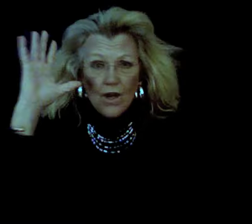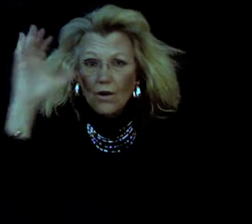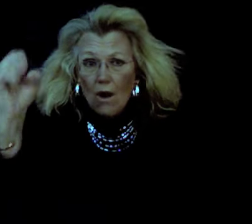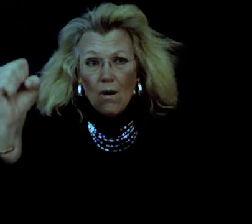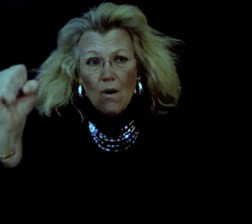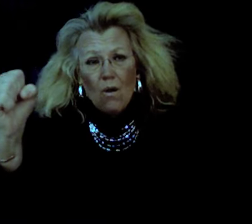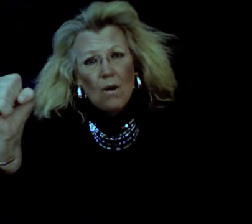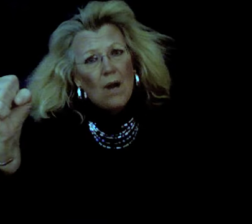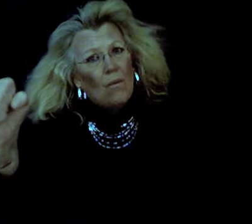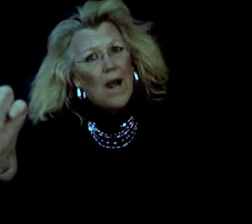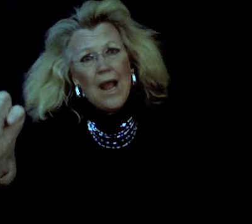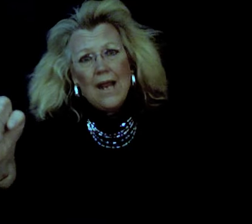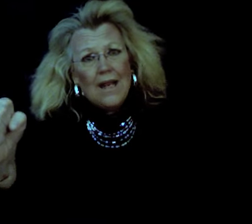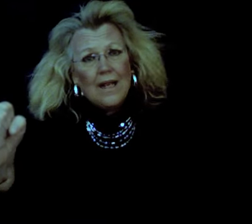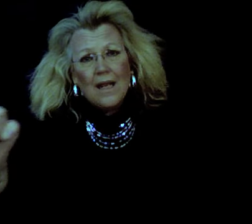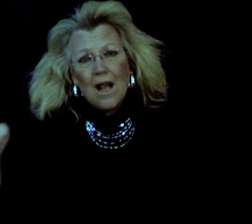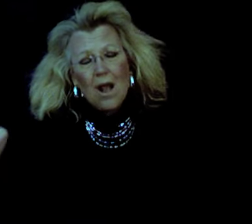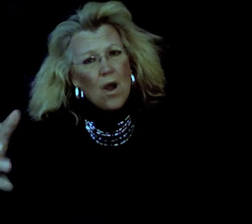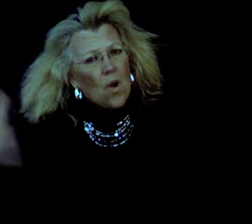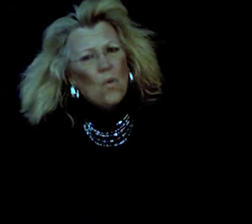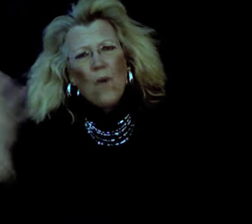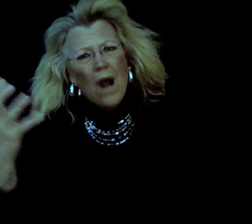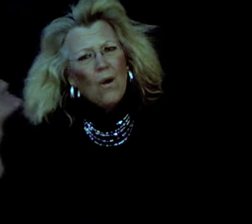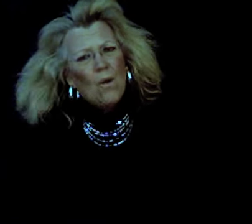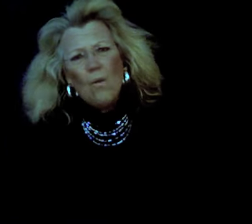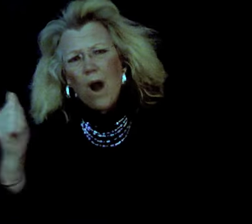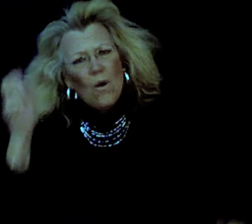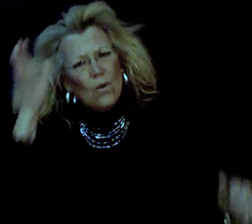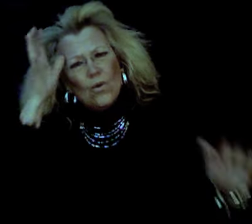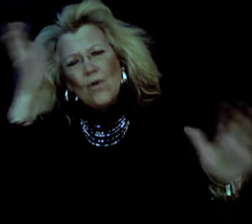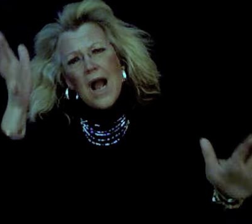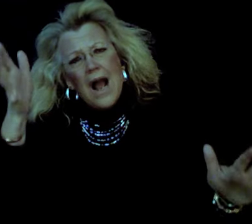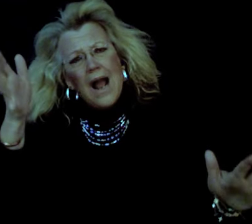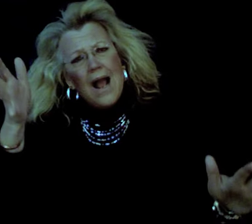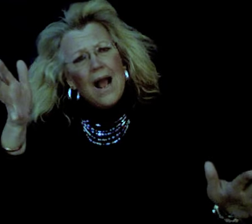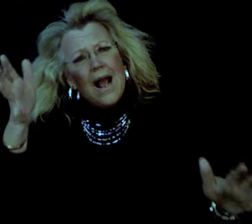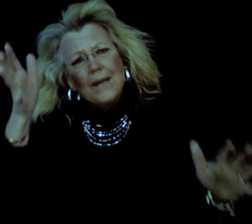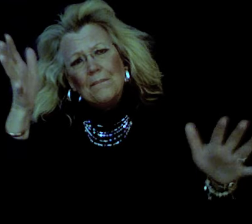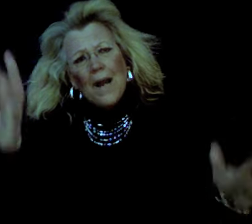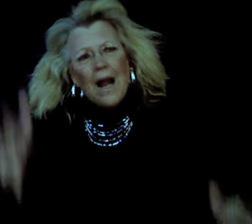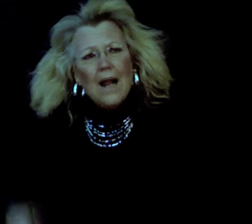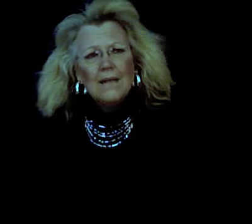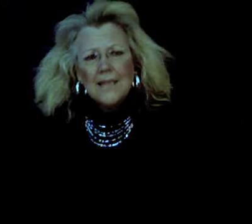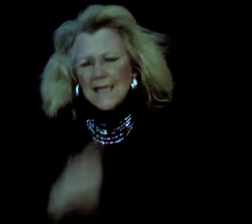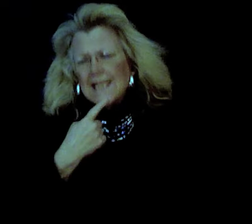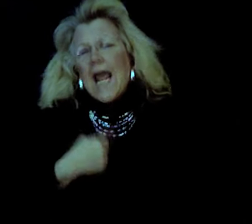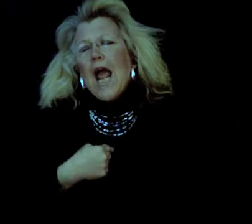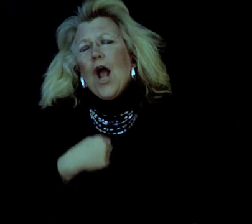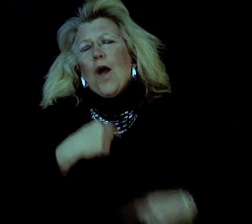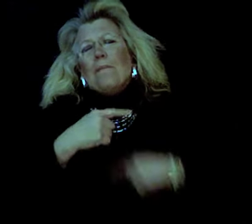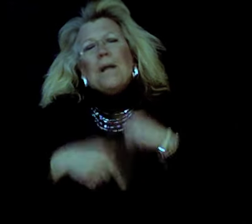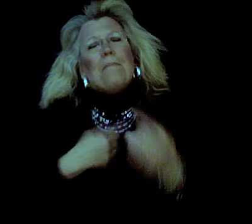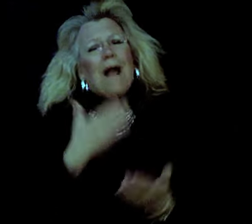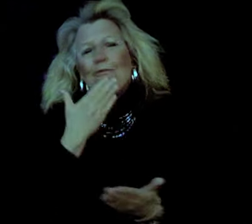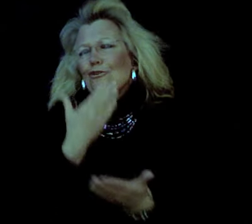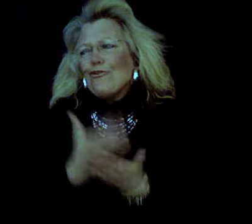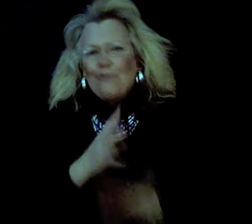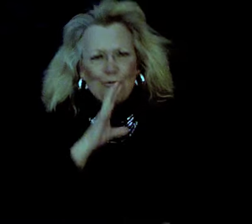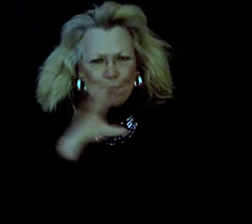go away Oh, what a friend's heart Tell me about the good